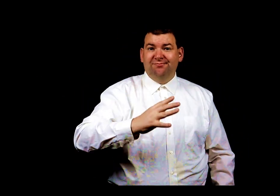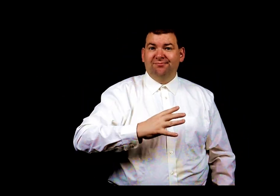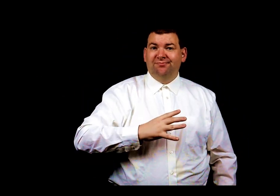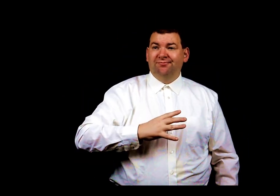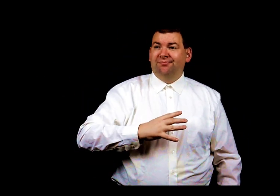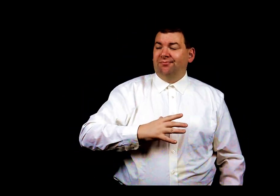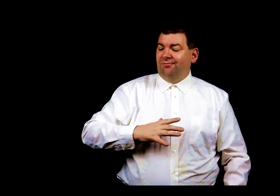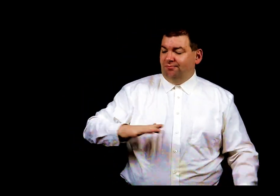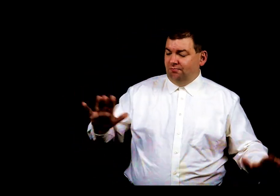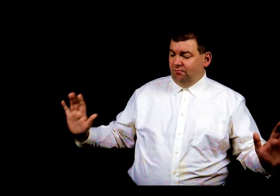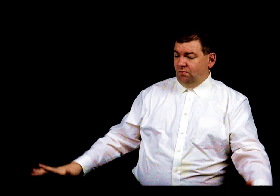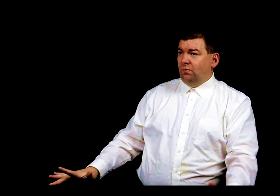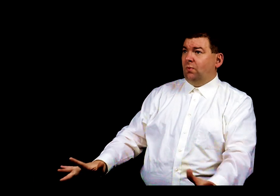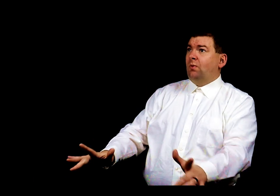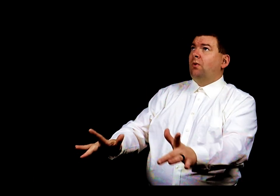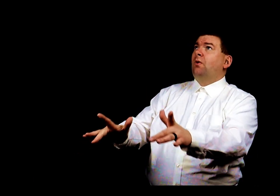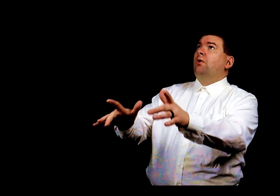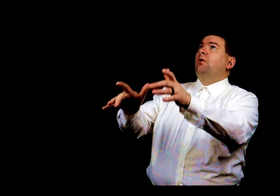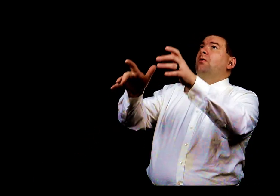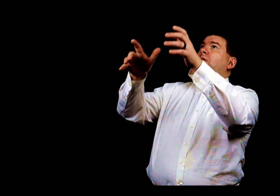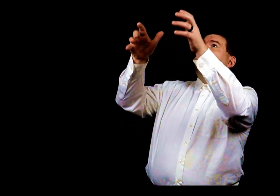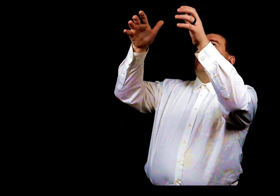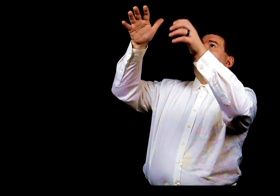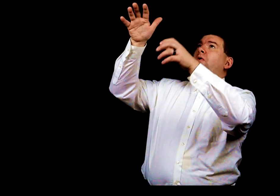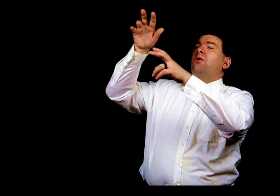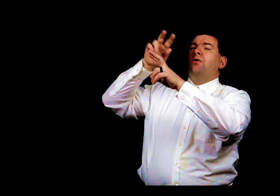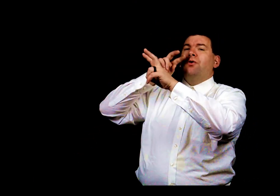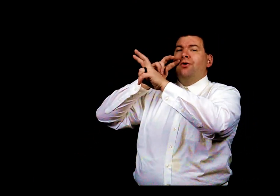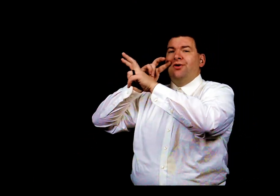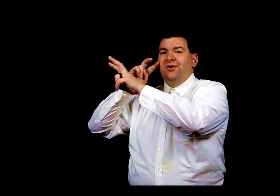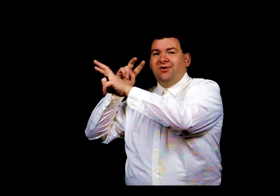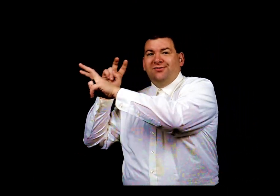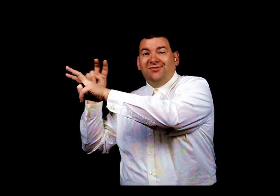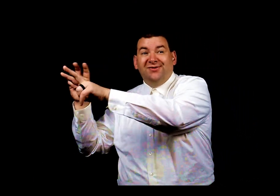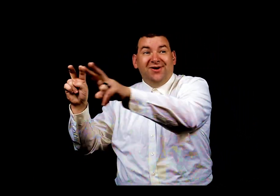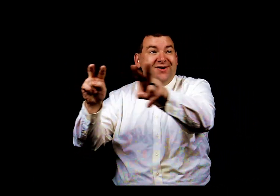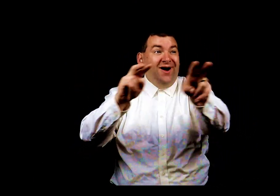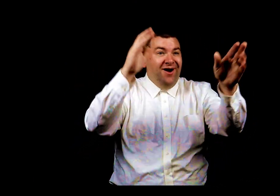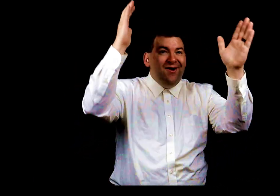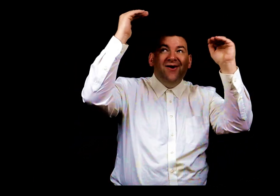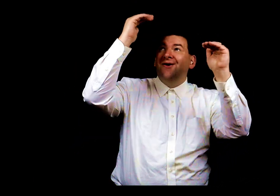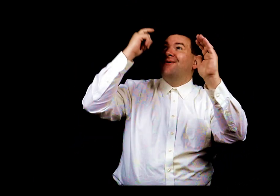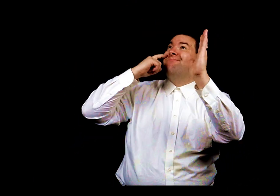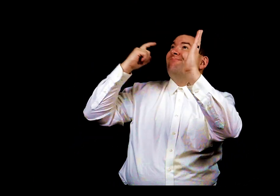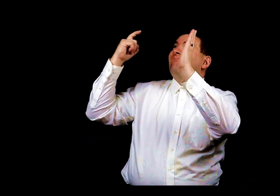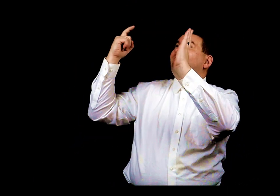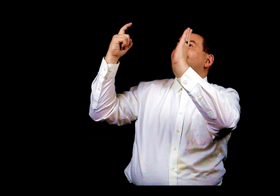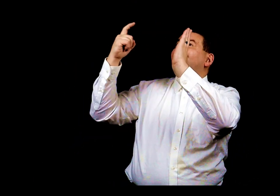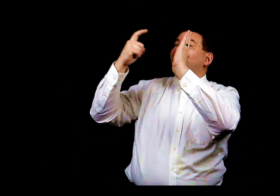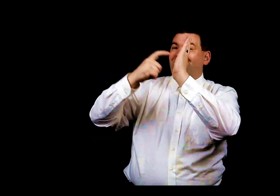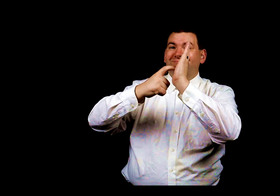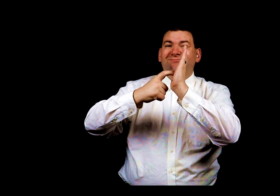But in the tower, light can be found